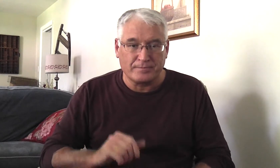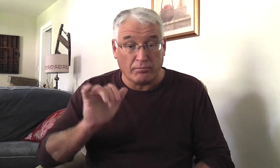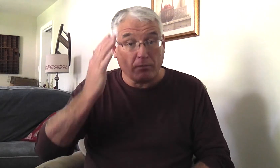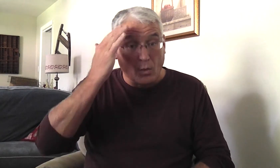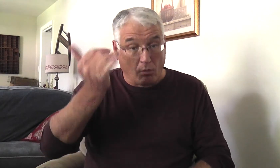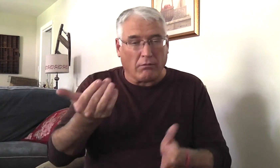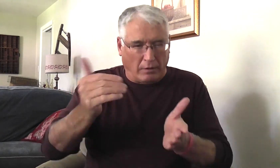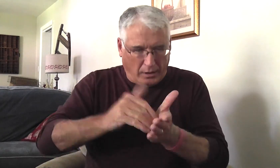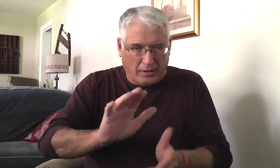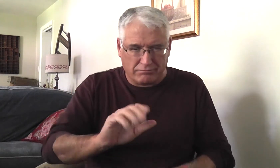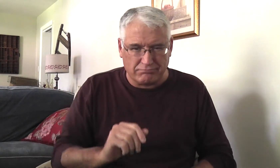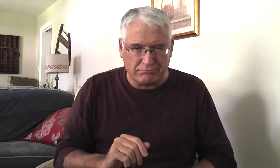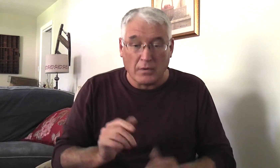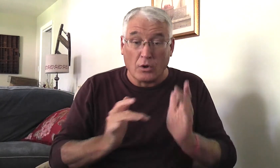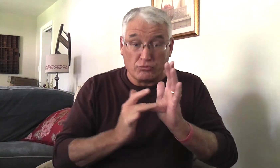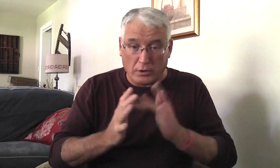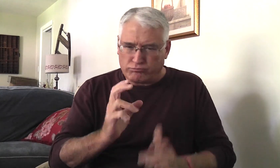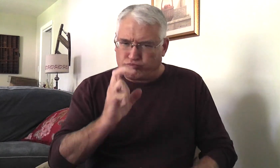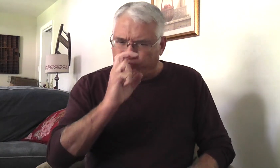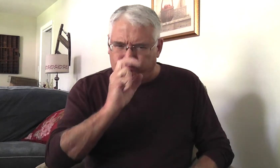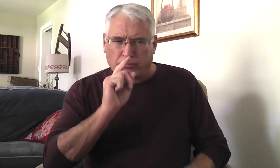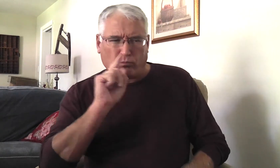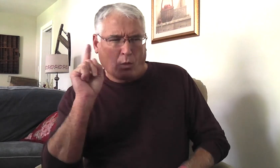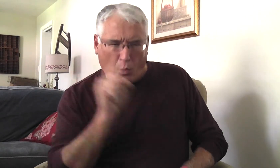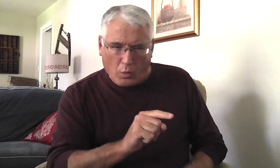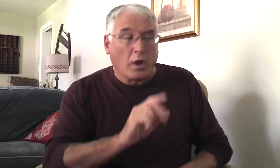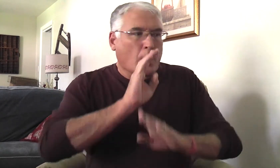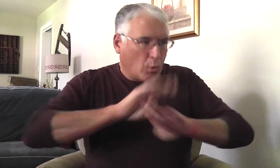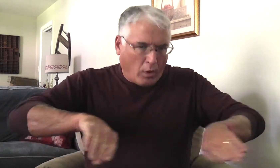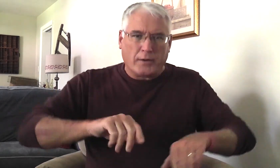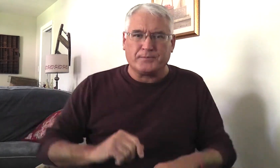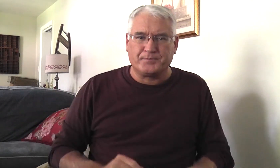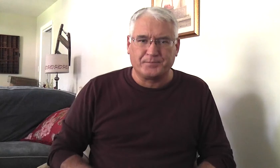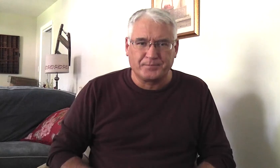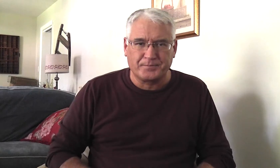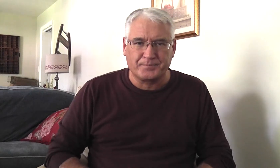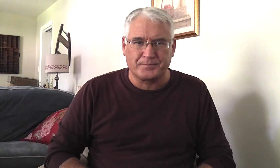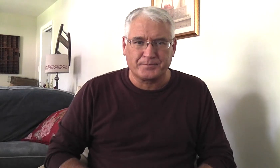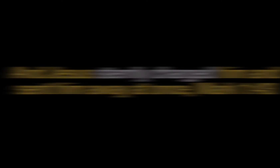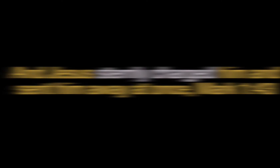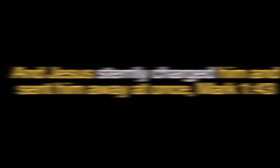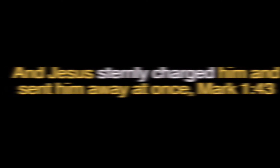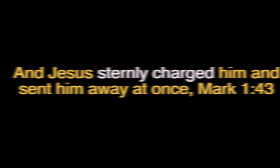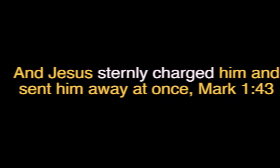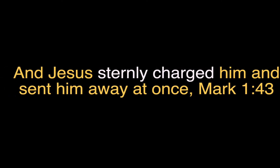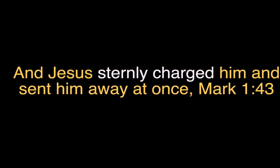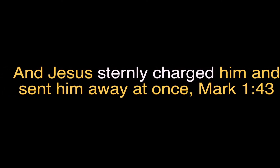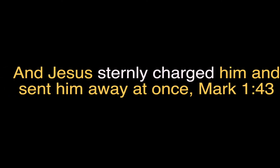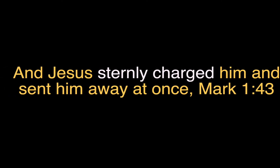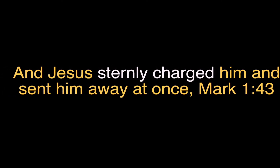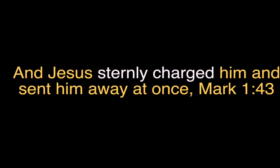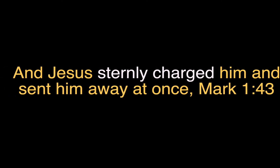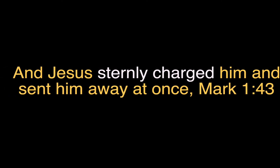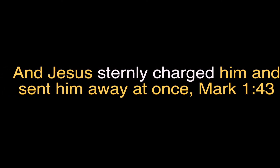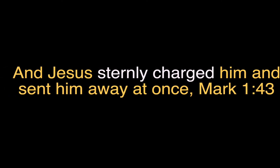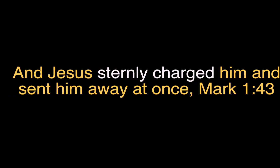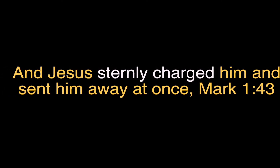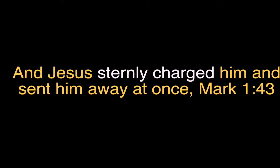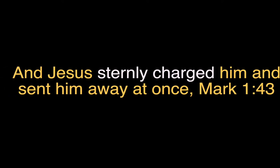secret. Now again, Jesus strictly ordered, be silent. And Jesus sternly charged him and sent him